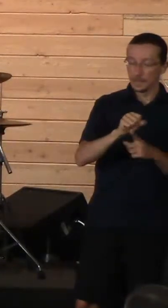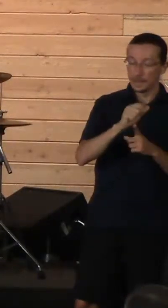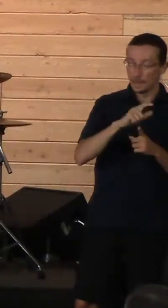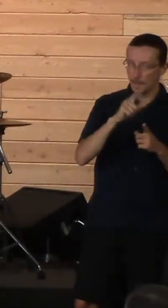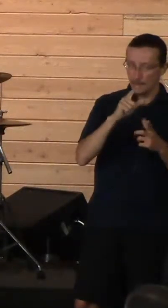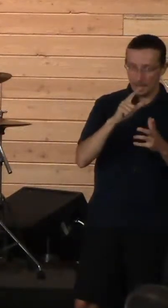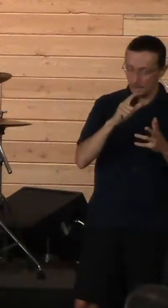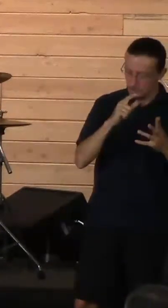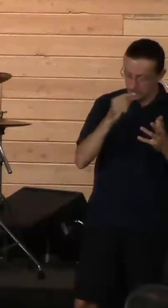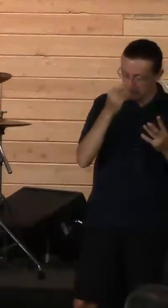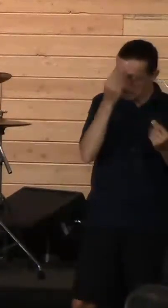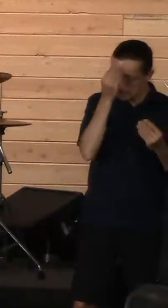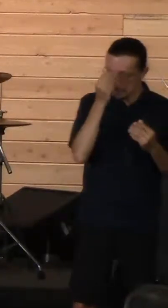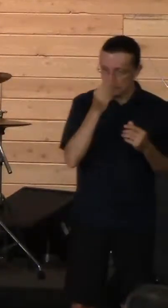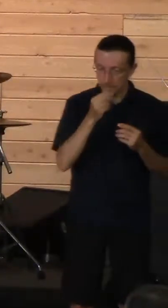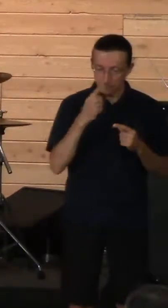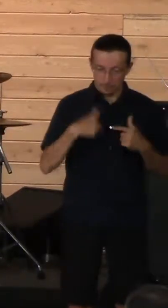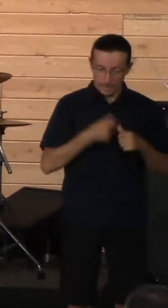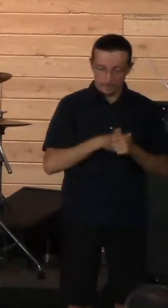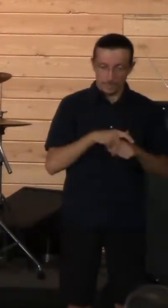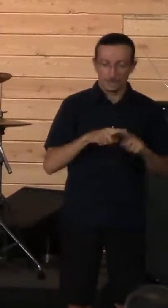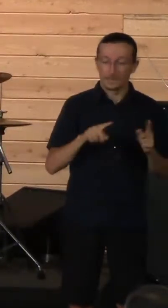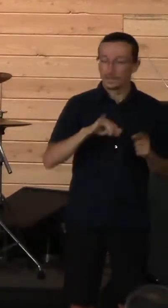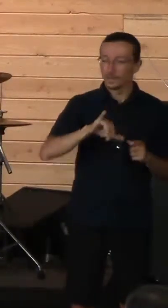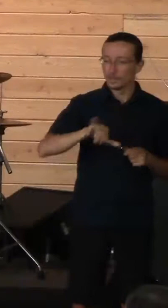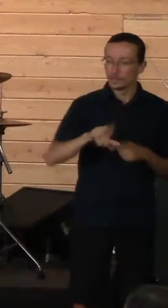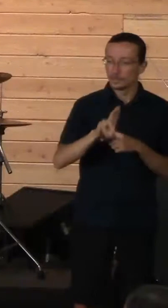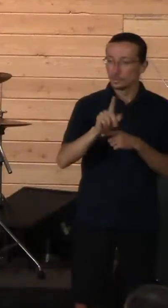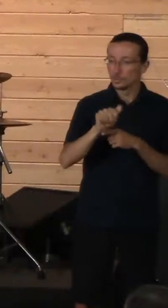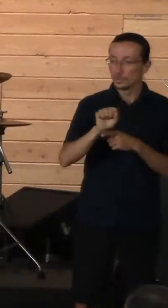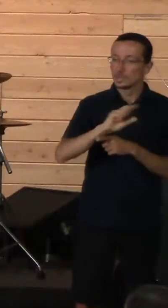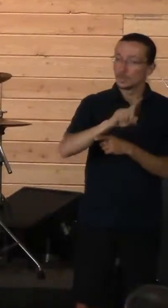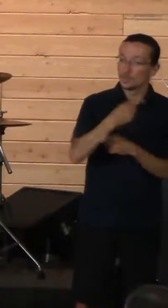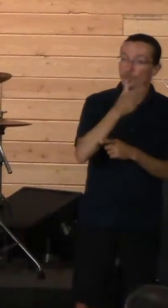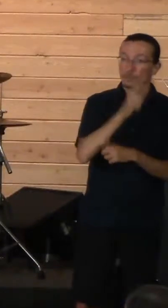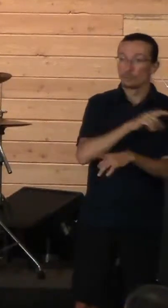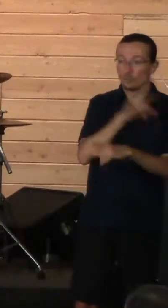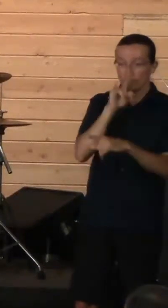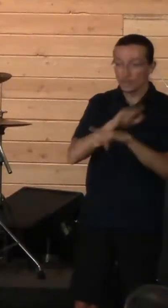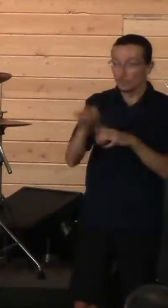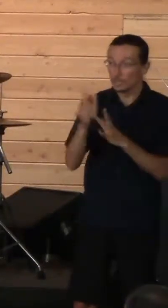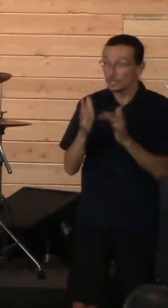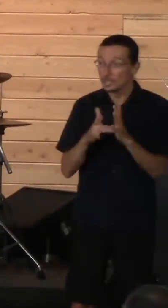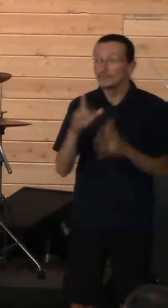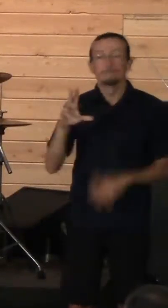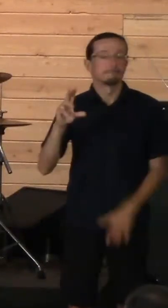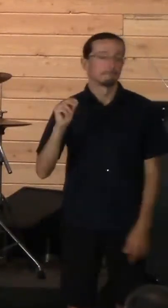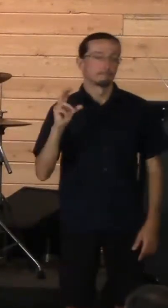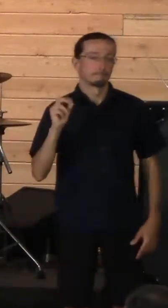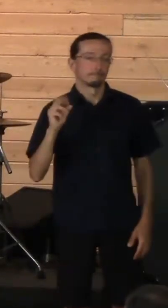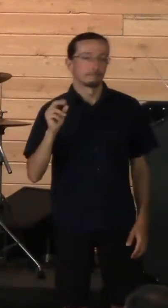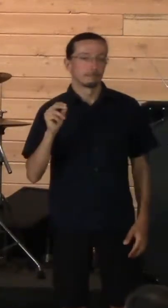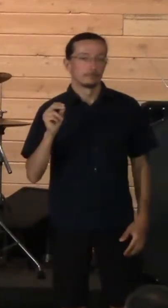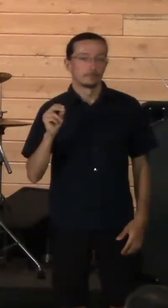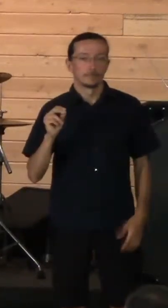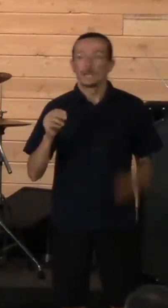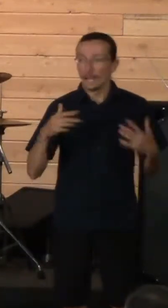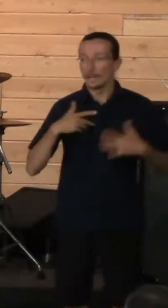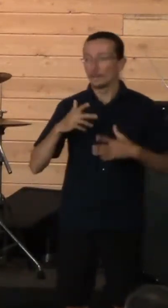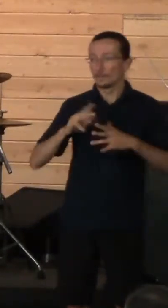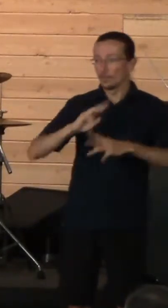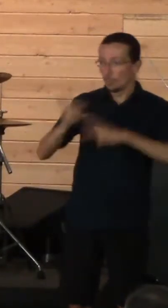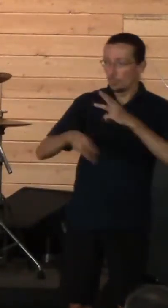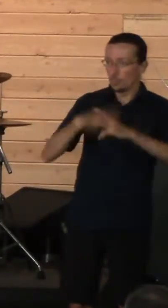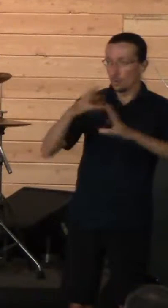it's not just Judas, but who betrayed him. It was the world. You know, there was this unresolved